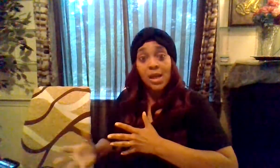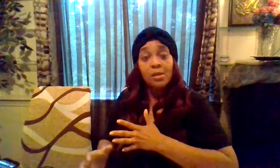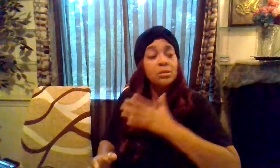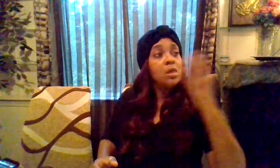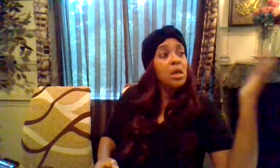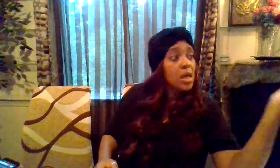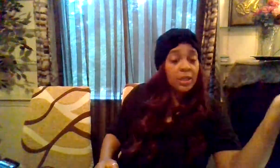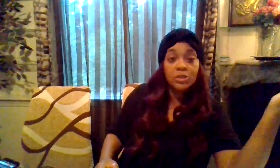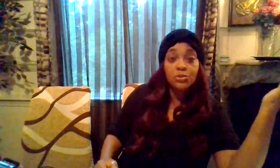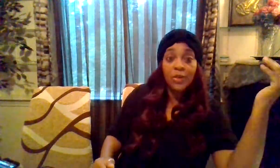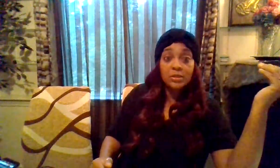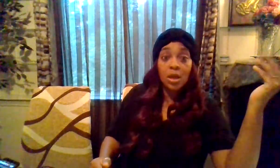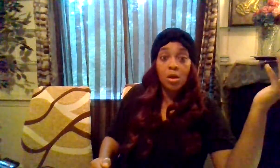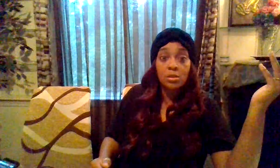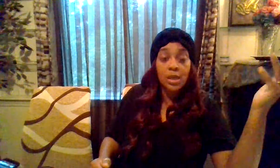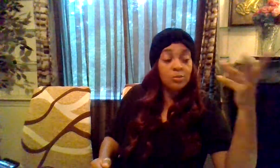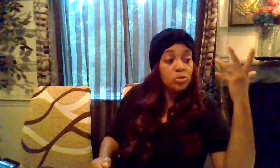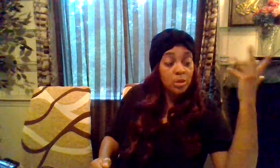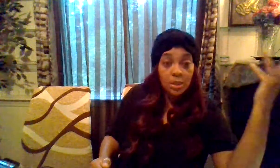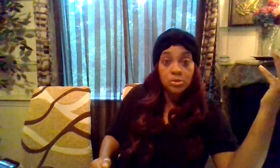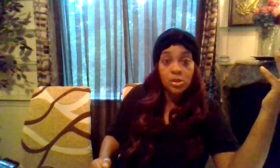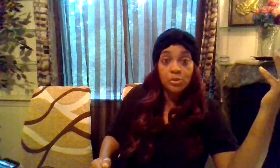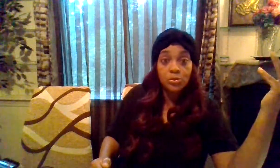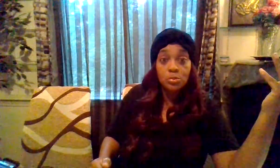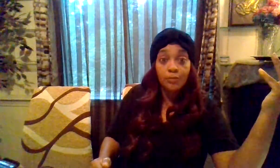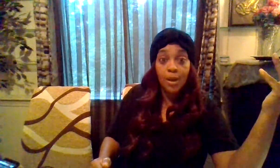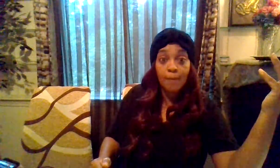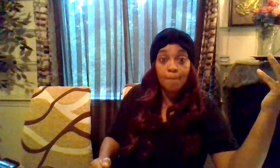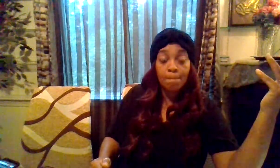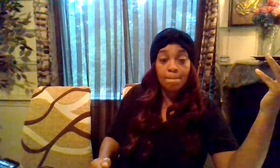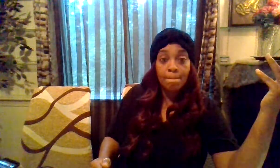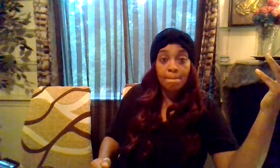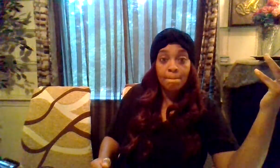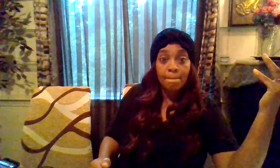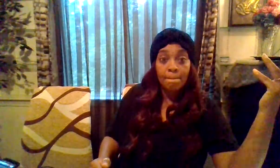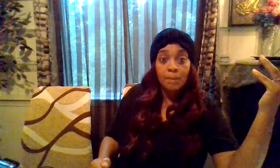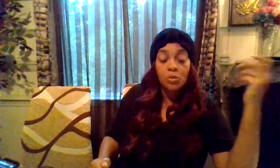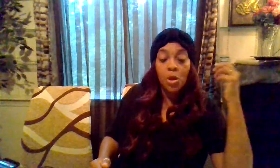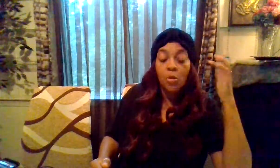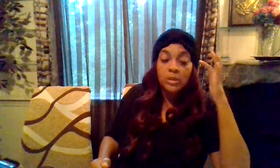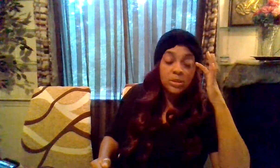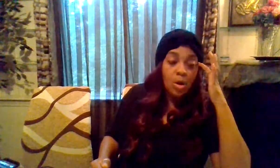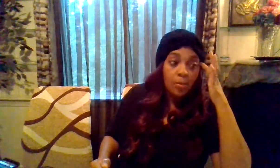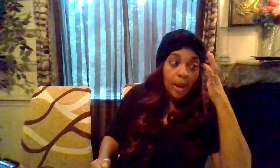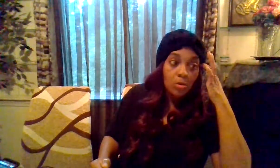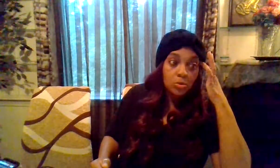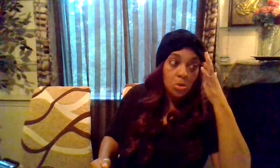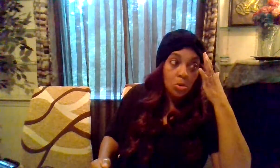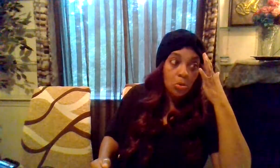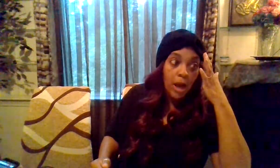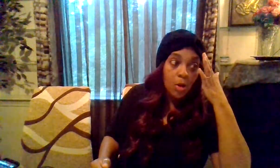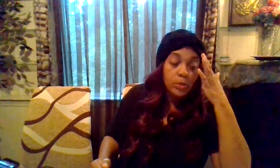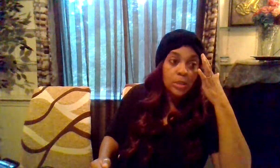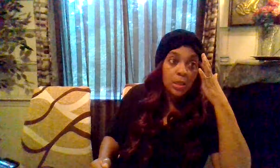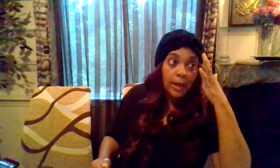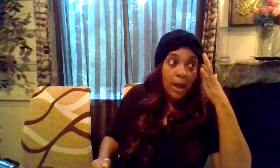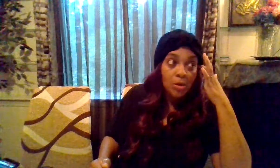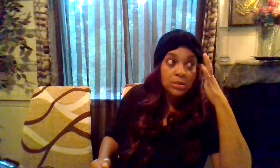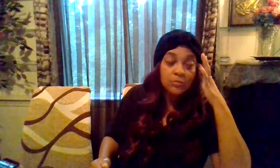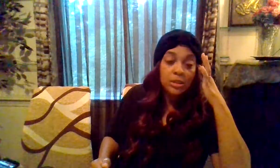times unless you face that hard times you can come to that truth of that you know and it's all about you know how we can allow ourselves to